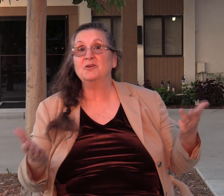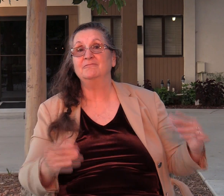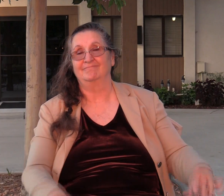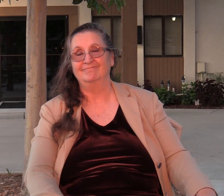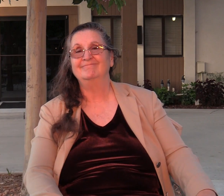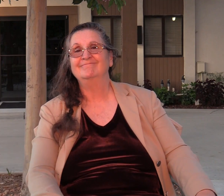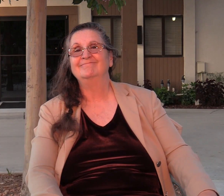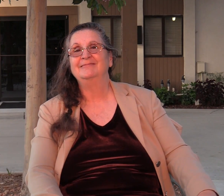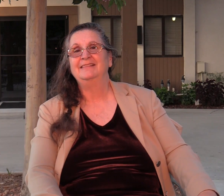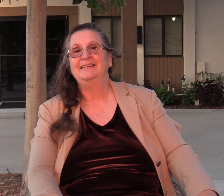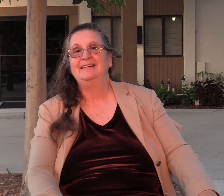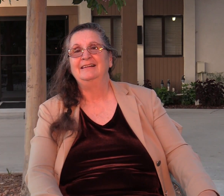And so verse 39,